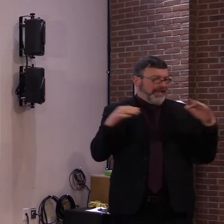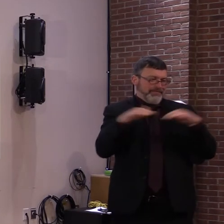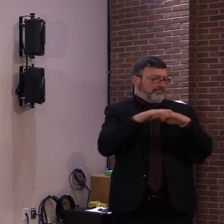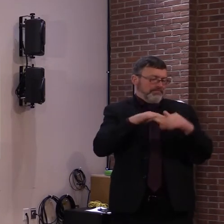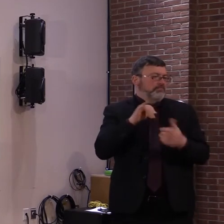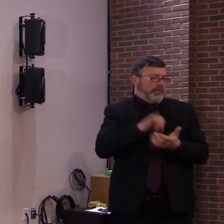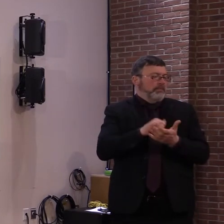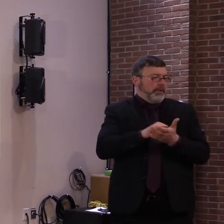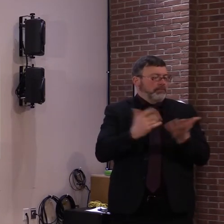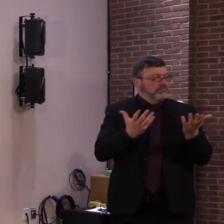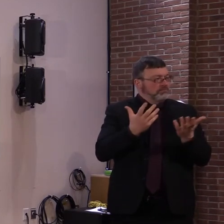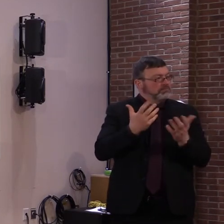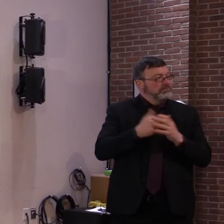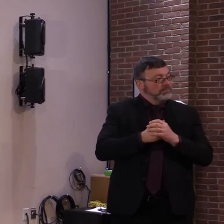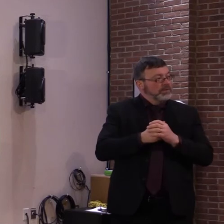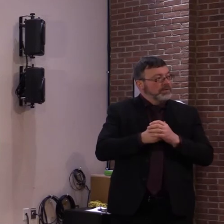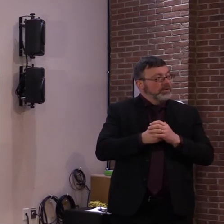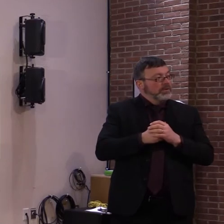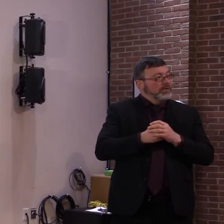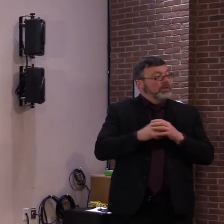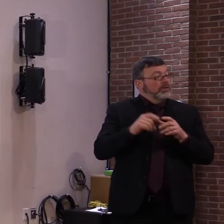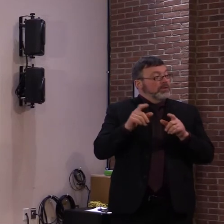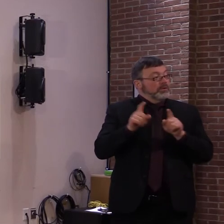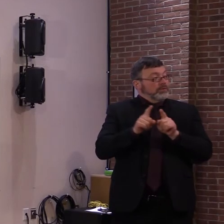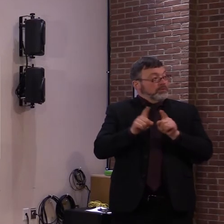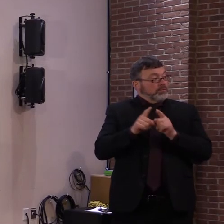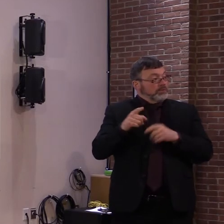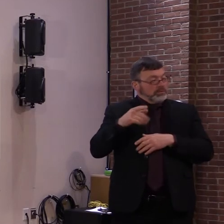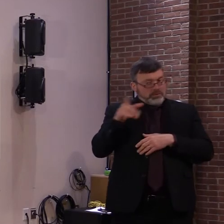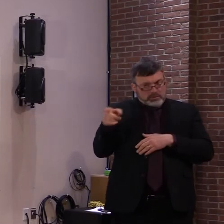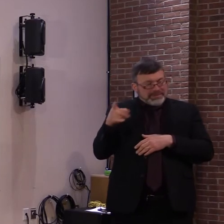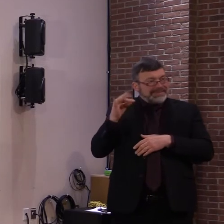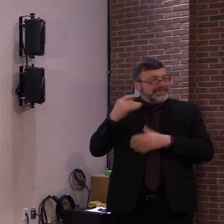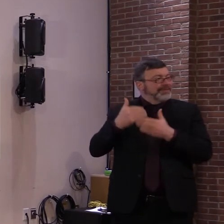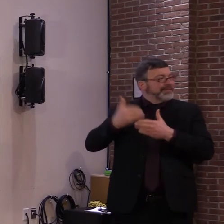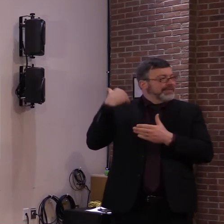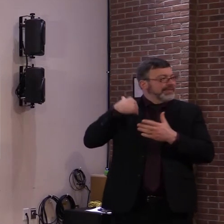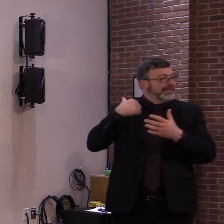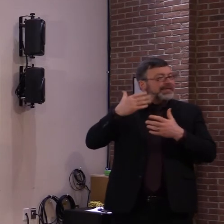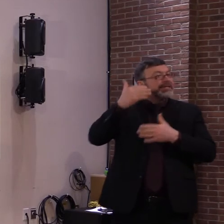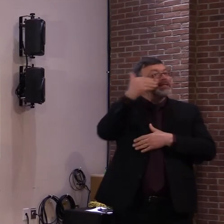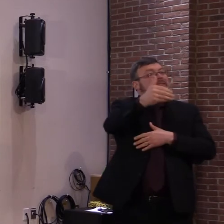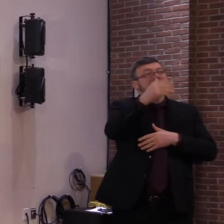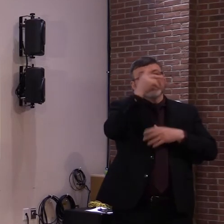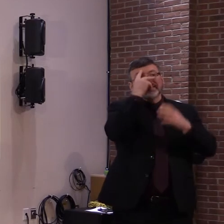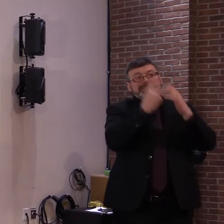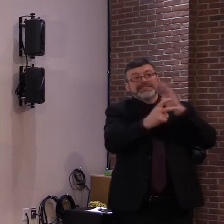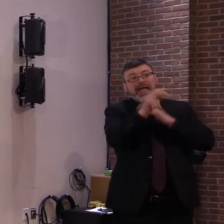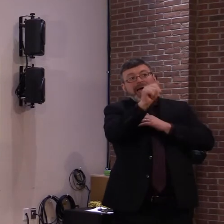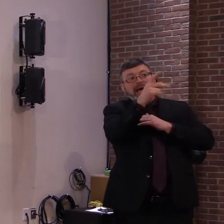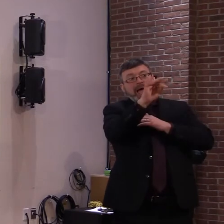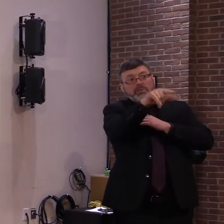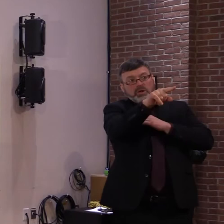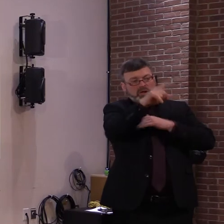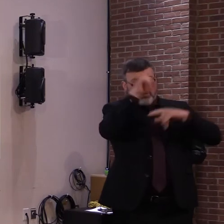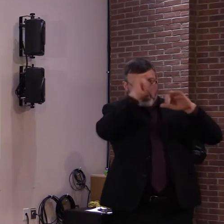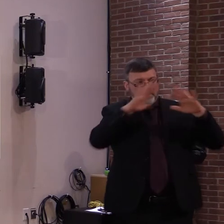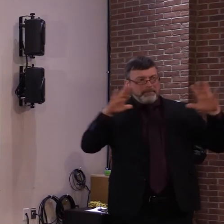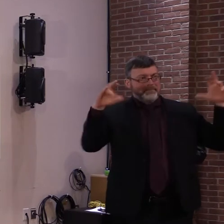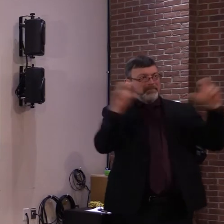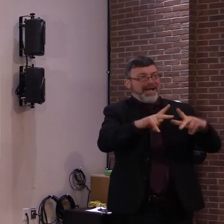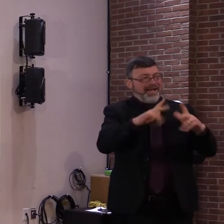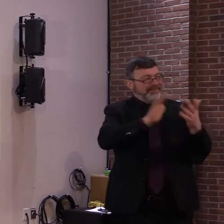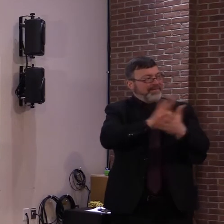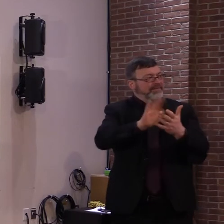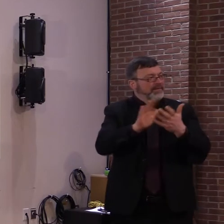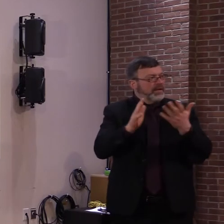students in school close to full time later this spring. But we're wondering just what, what is going to have to give in order to make that happen? How